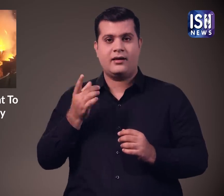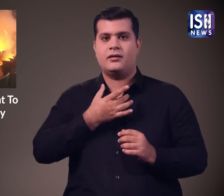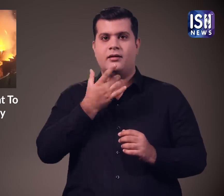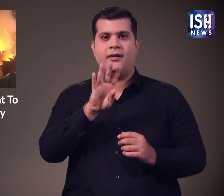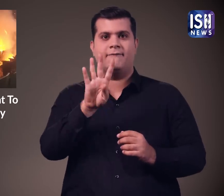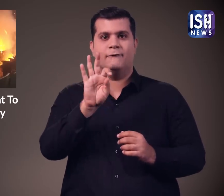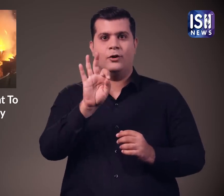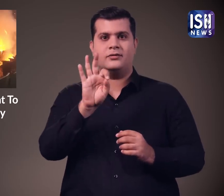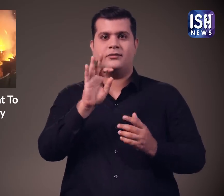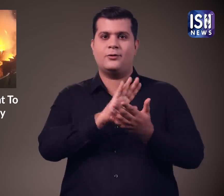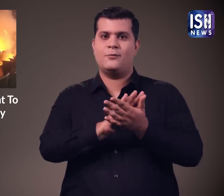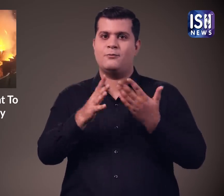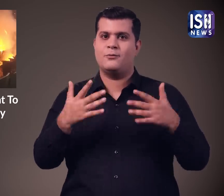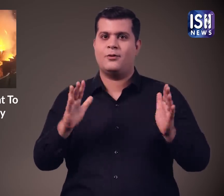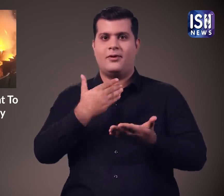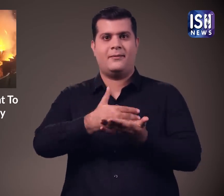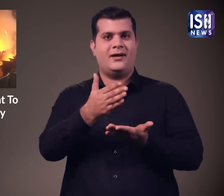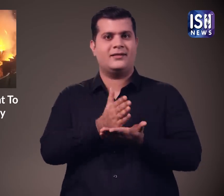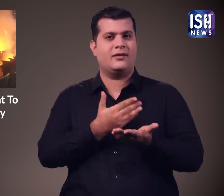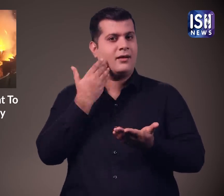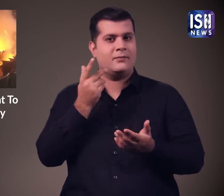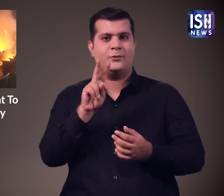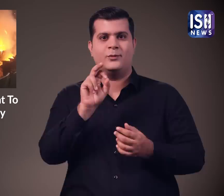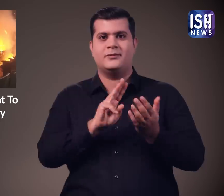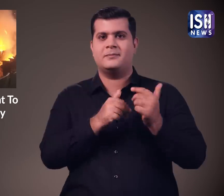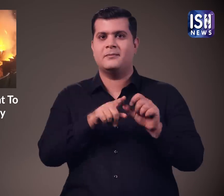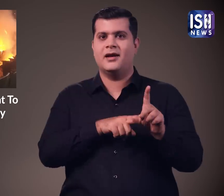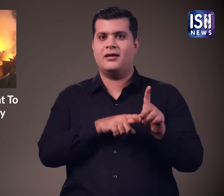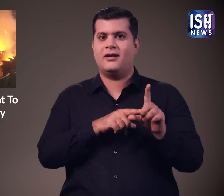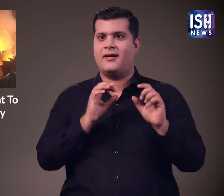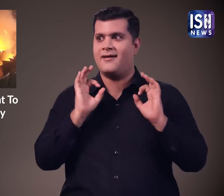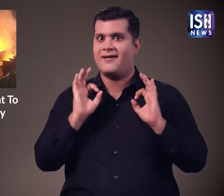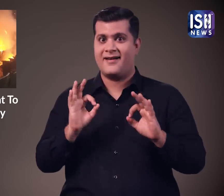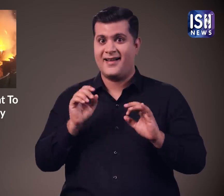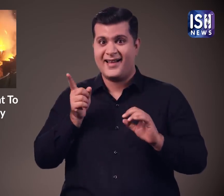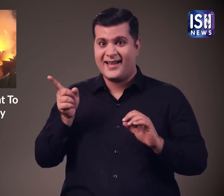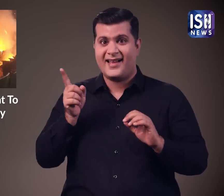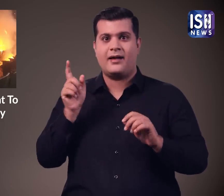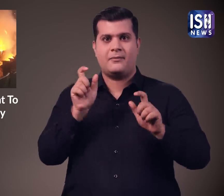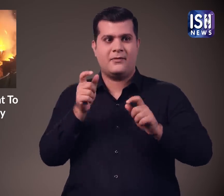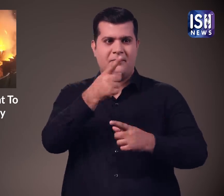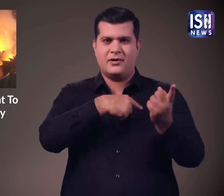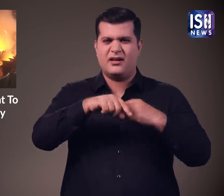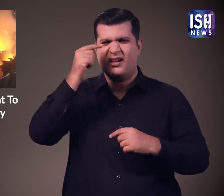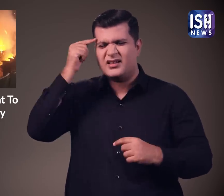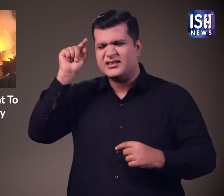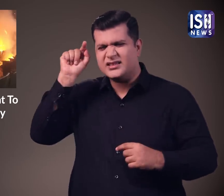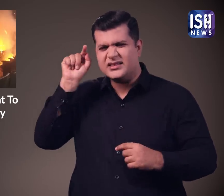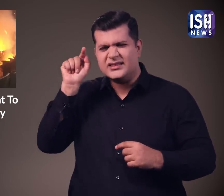On 20th May 2023, actor Junior NTR celebrated his 40th birthday. Junior NTR has a huge fan